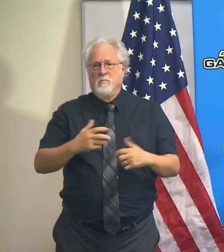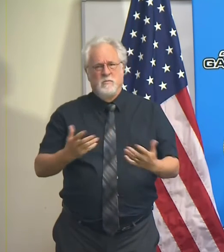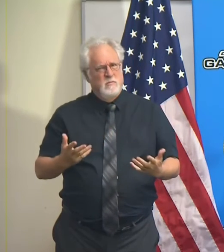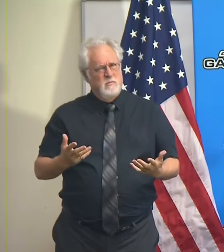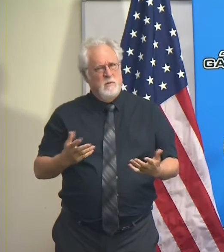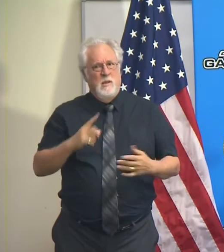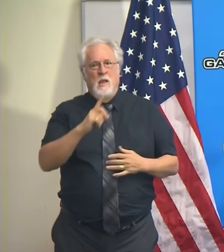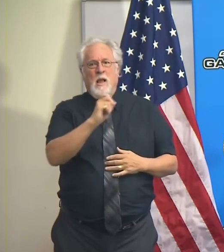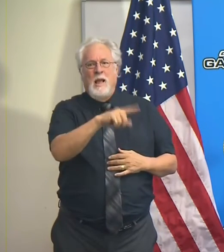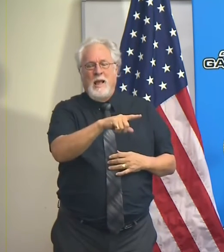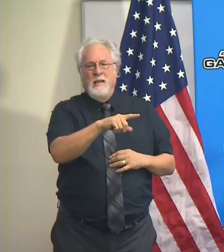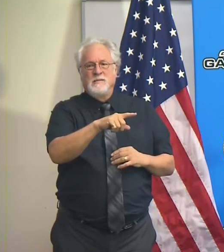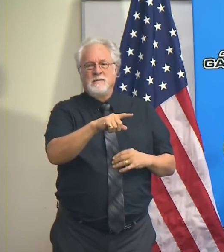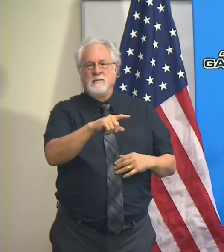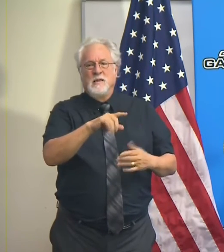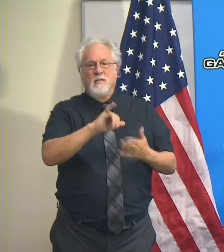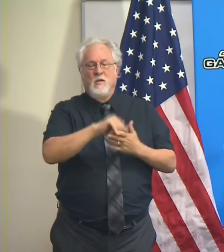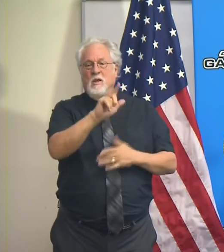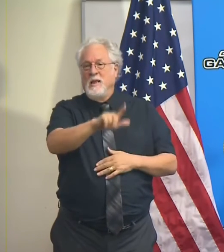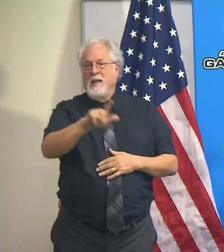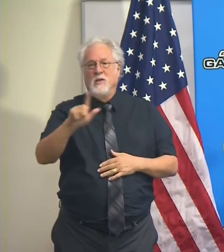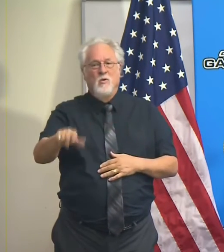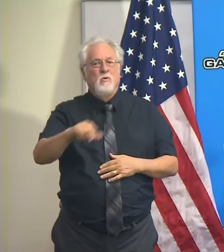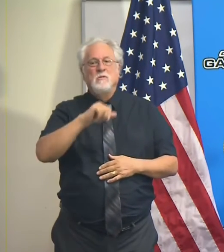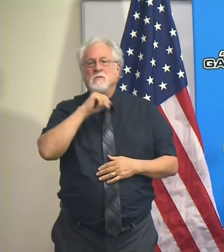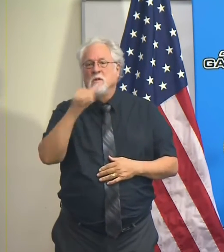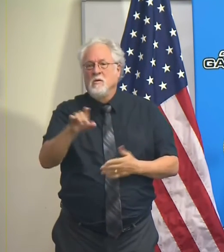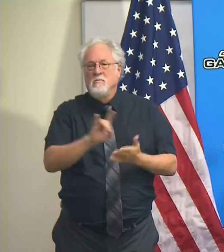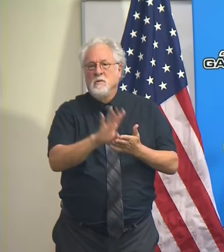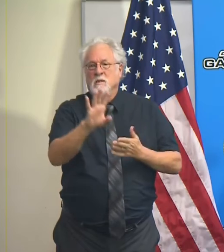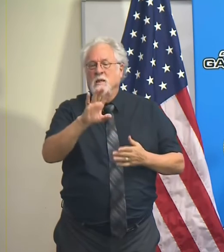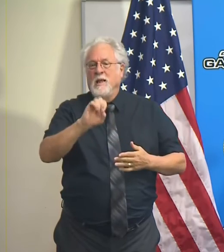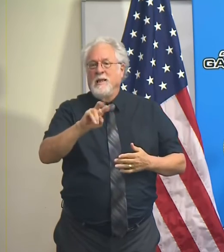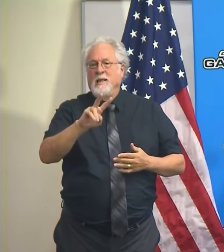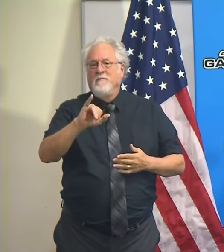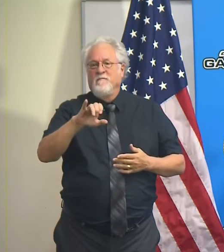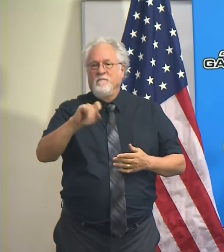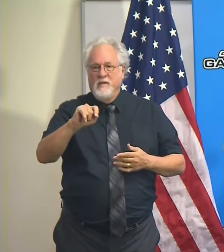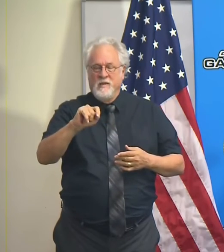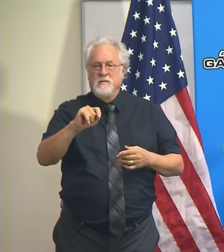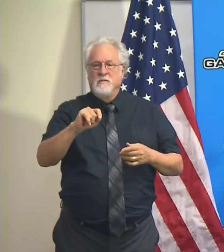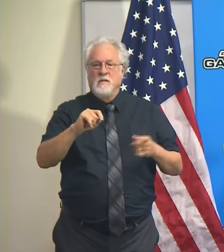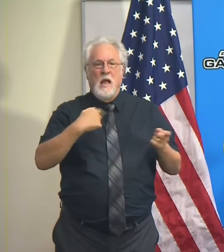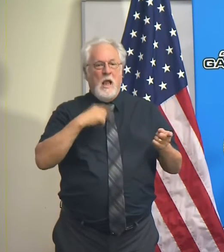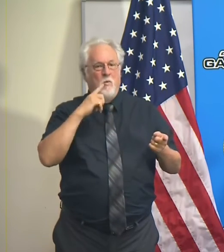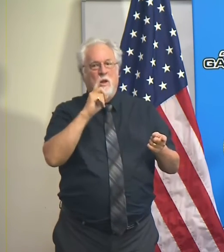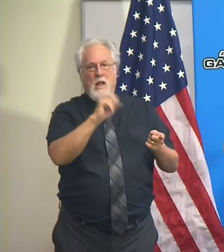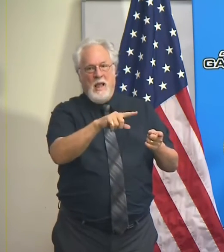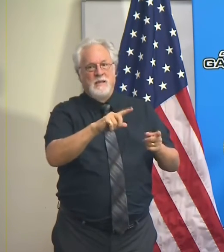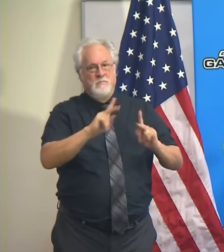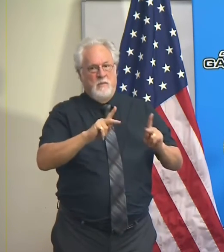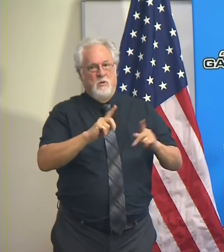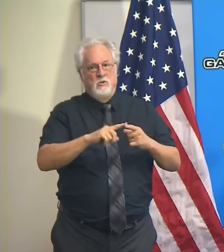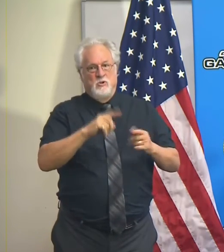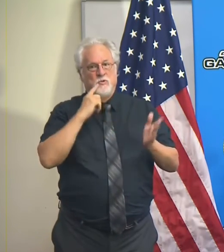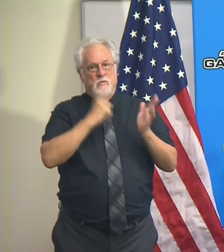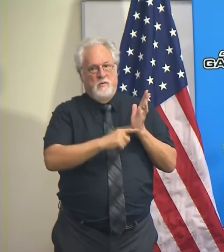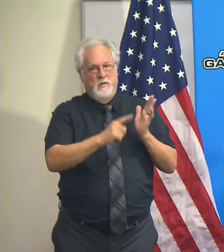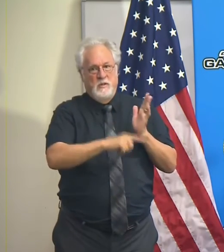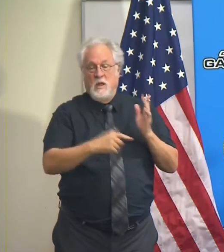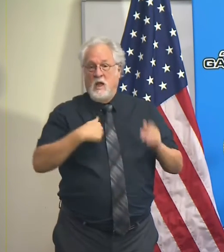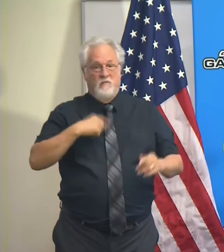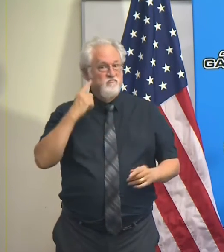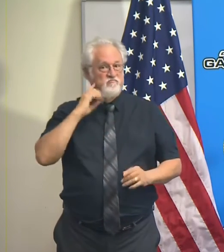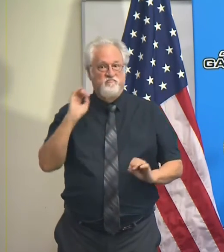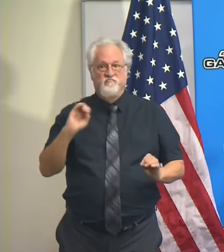we would ask that those landlords not engage in that. And obviously, it's something I'm going to ask people to look into because